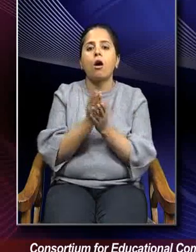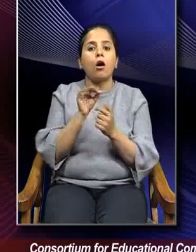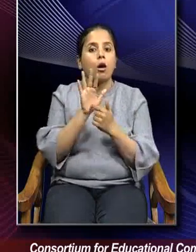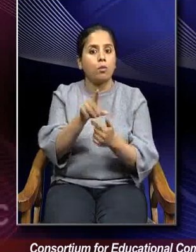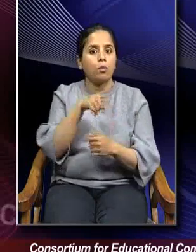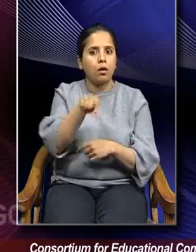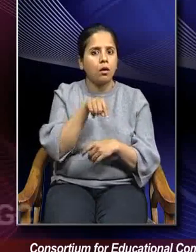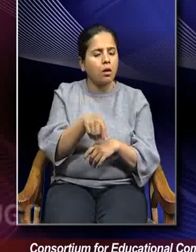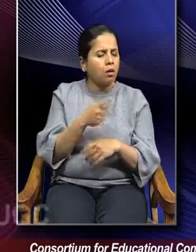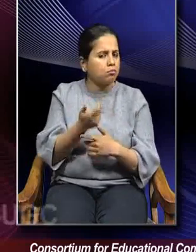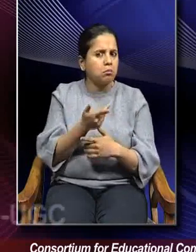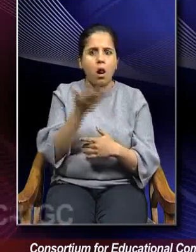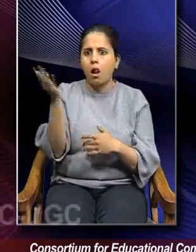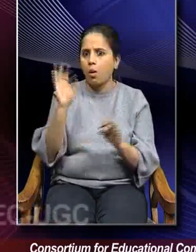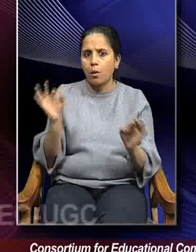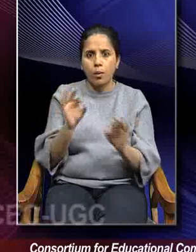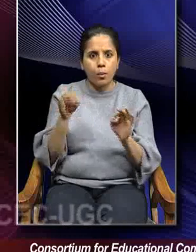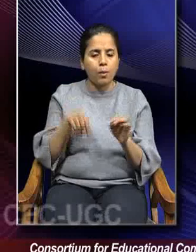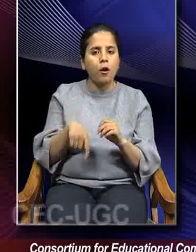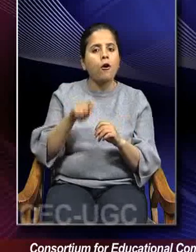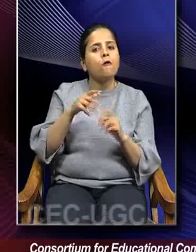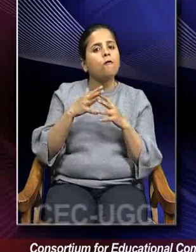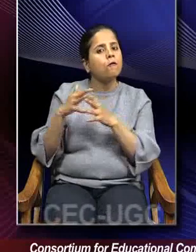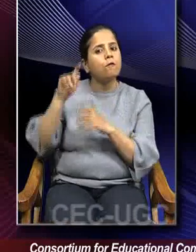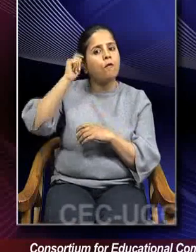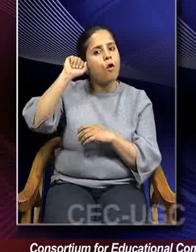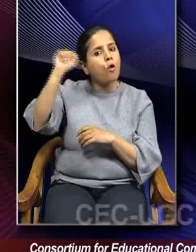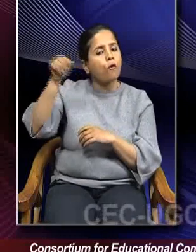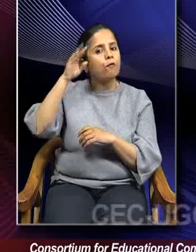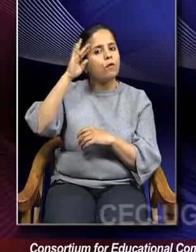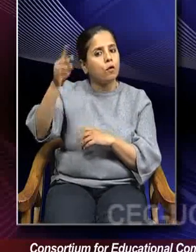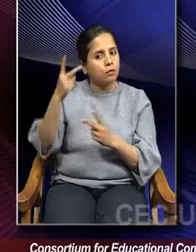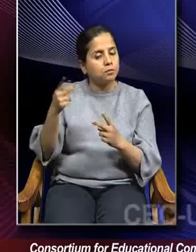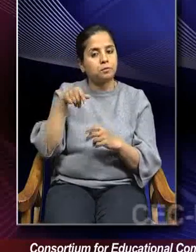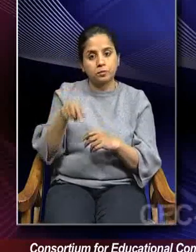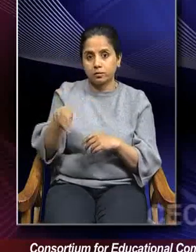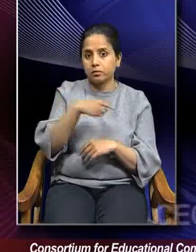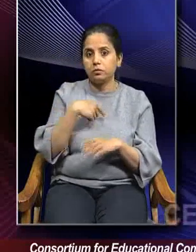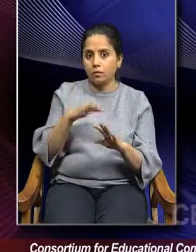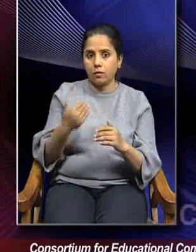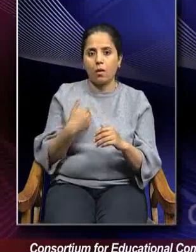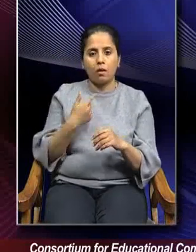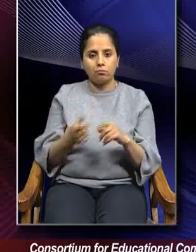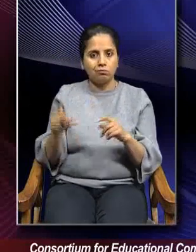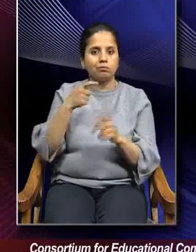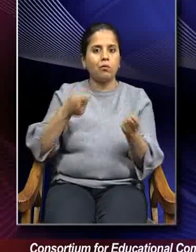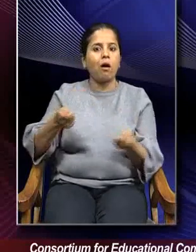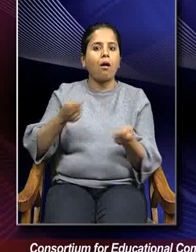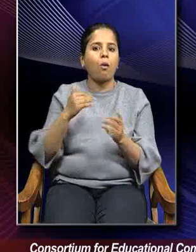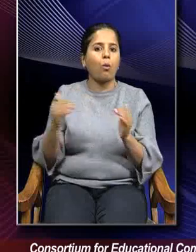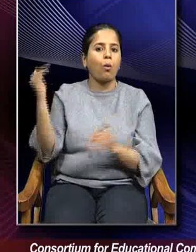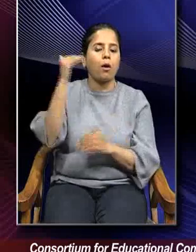really rare in the Western philosophy. And this is the point where we are having some upper hand in terms of